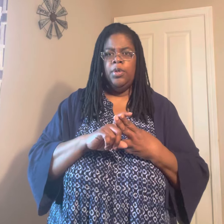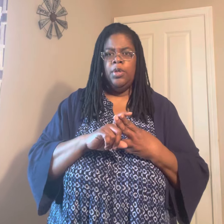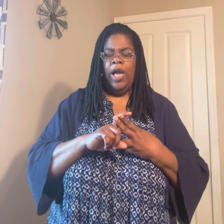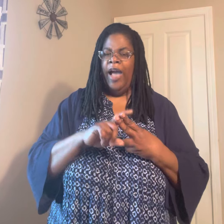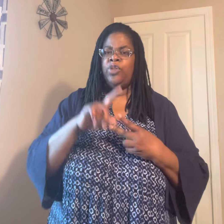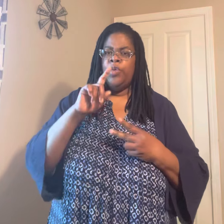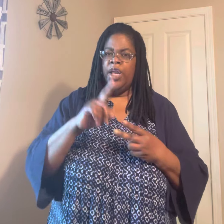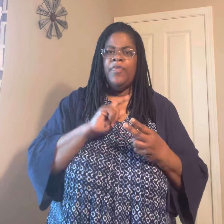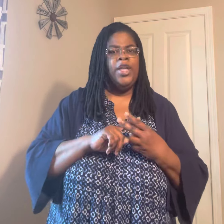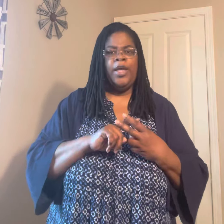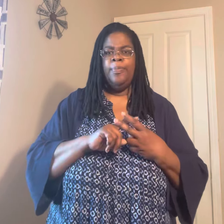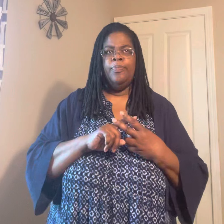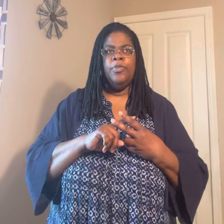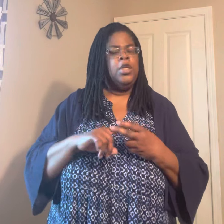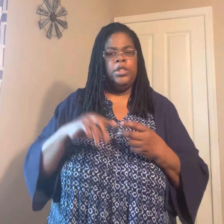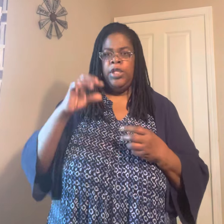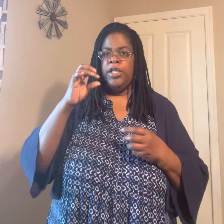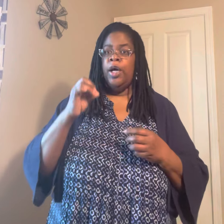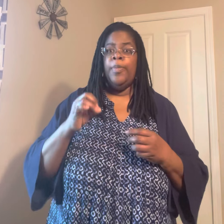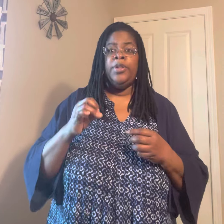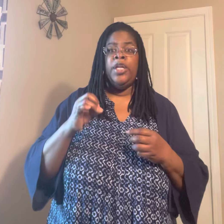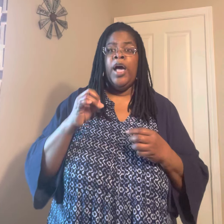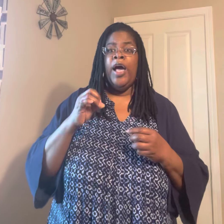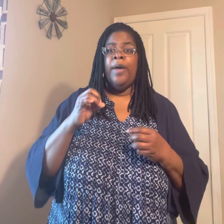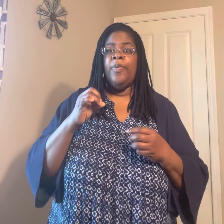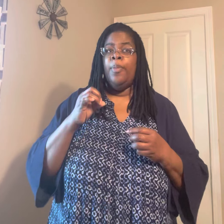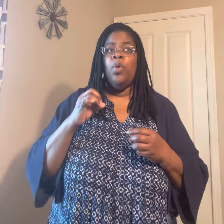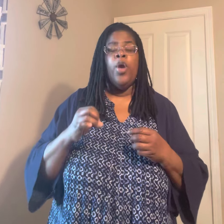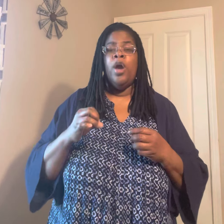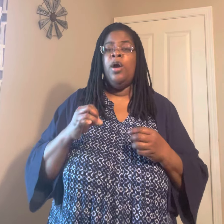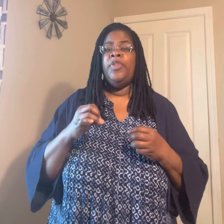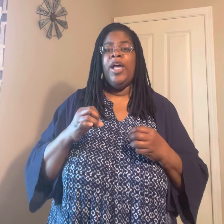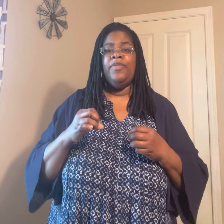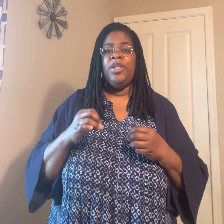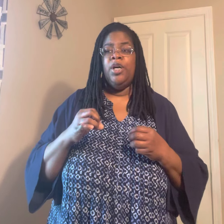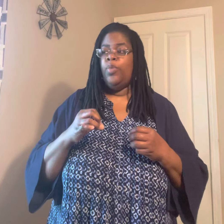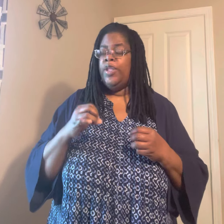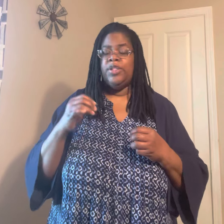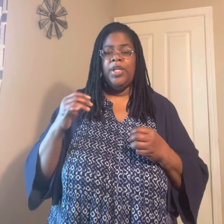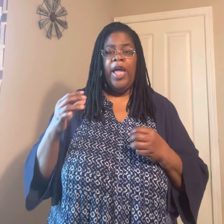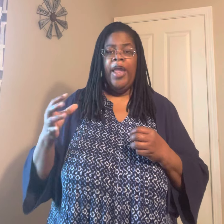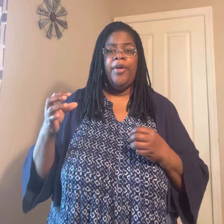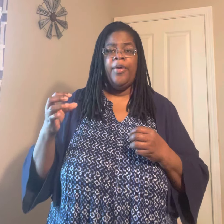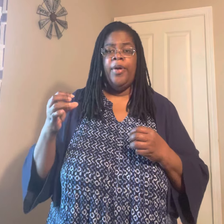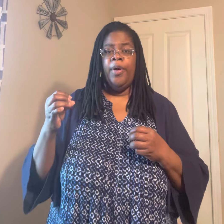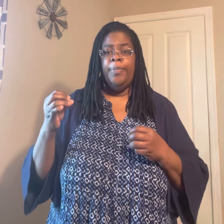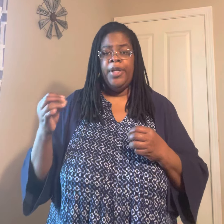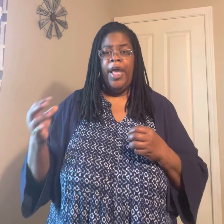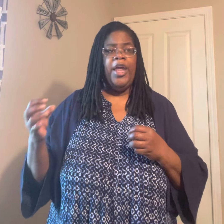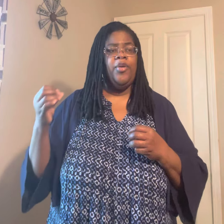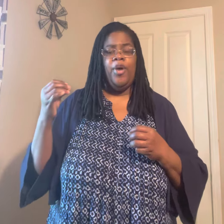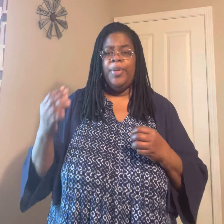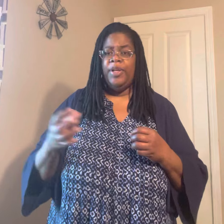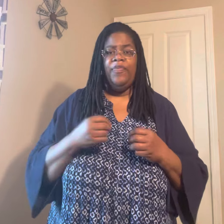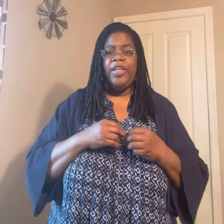I do it every day. Sins that I'm aware of that I've done. Whether it's being angry or being offended.